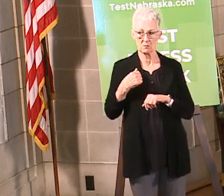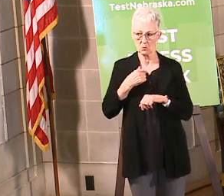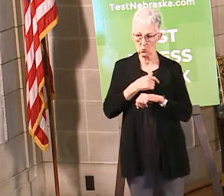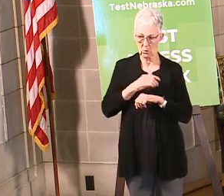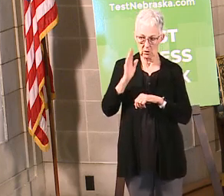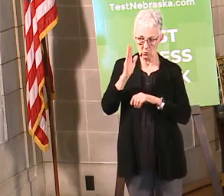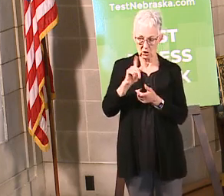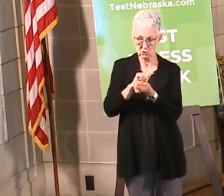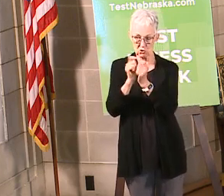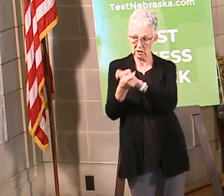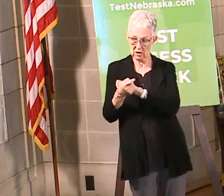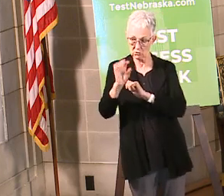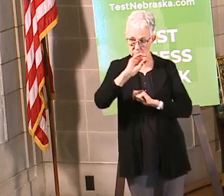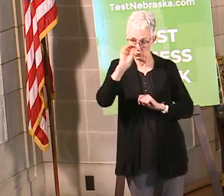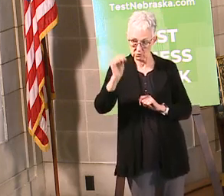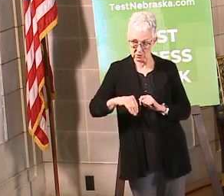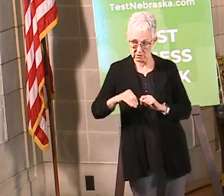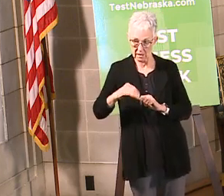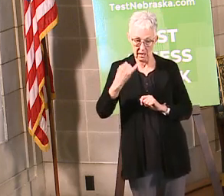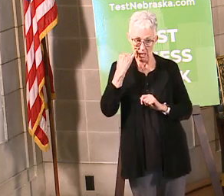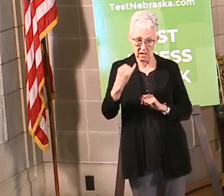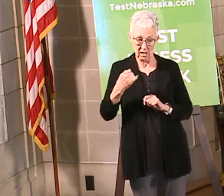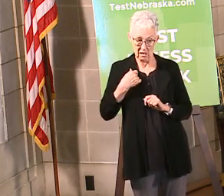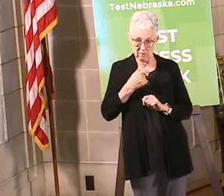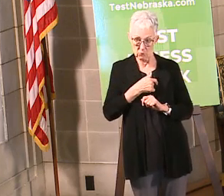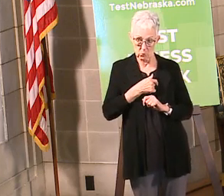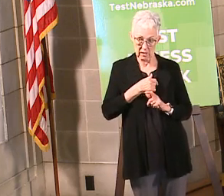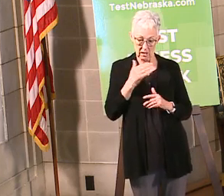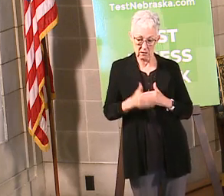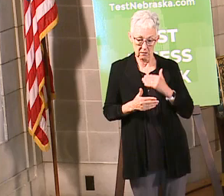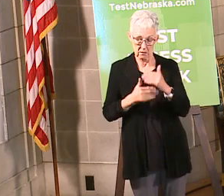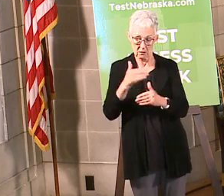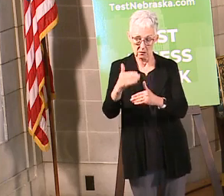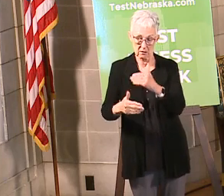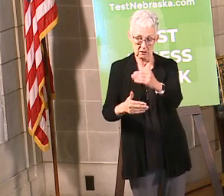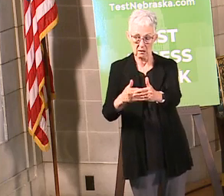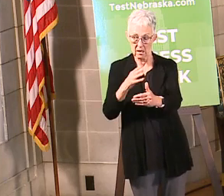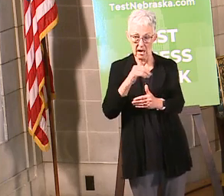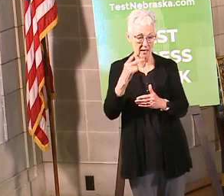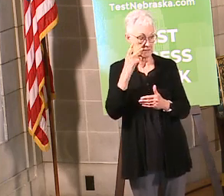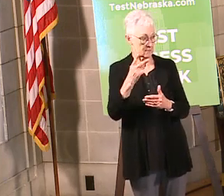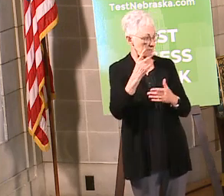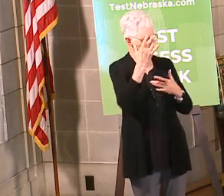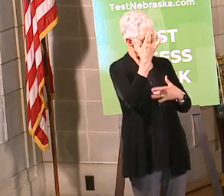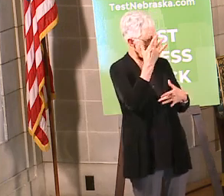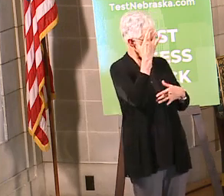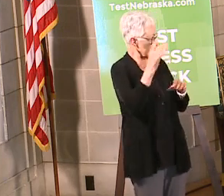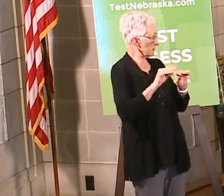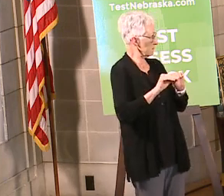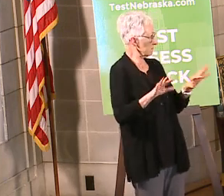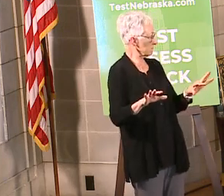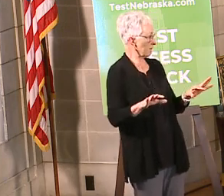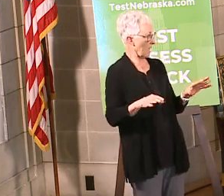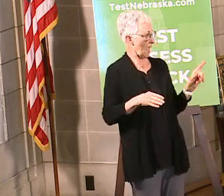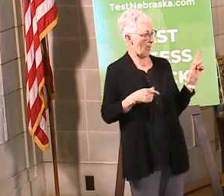percent rather than 30 percent i'm going to leave that one for the governor but i don't know